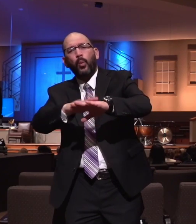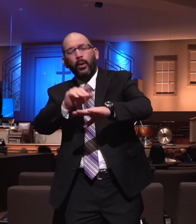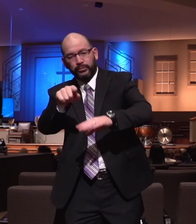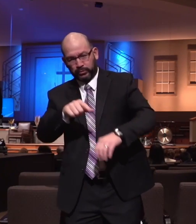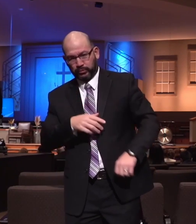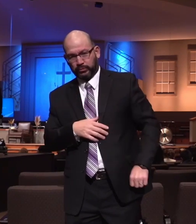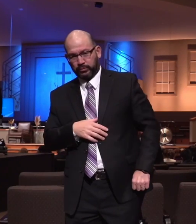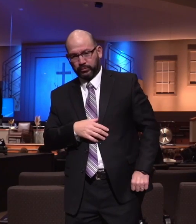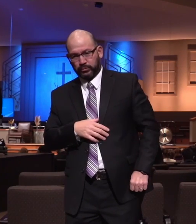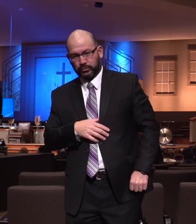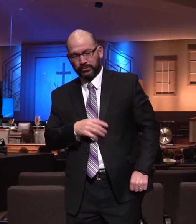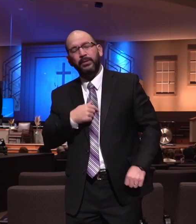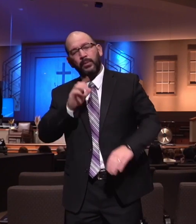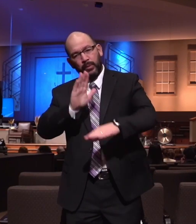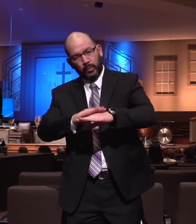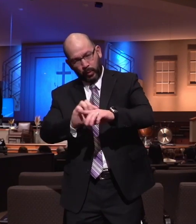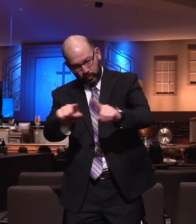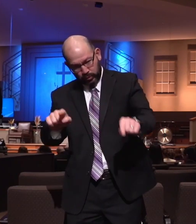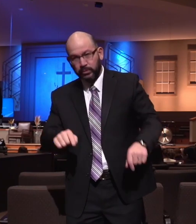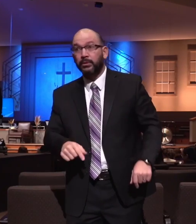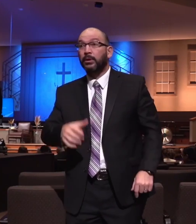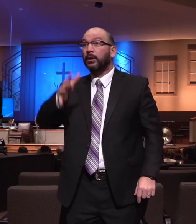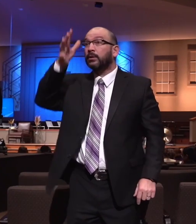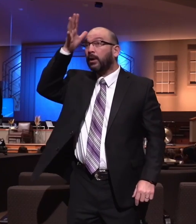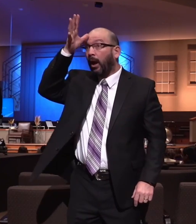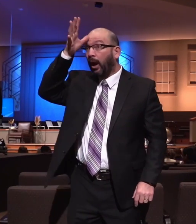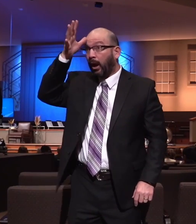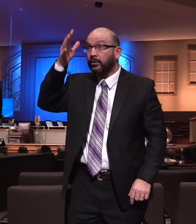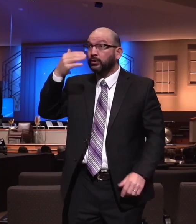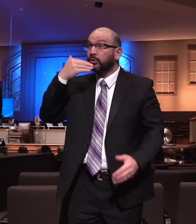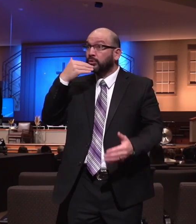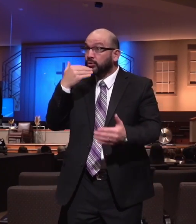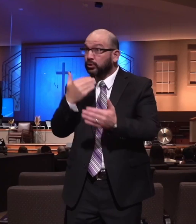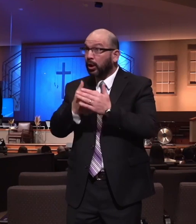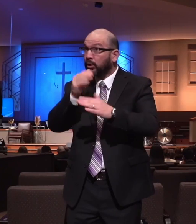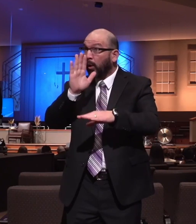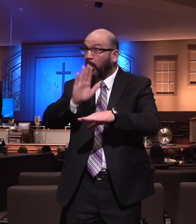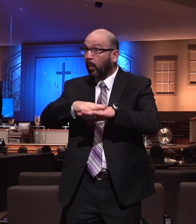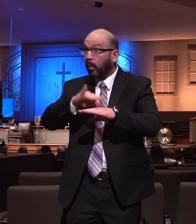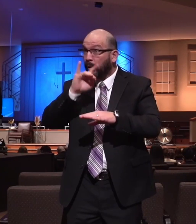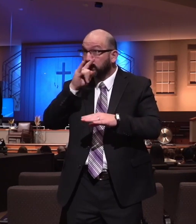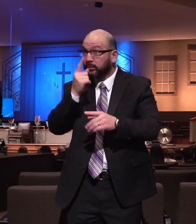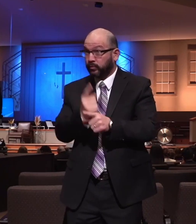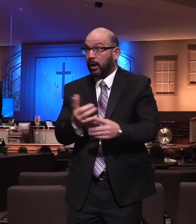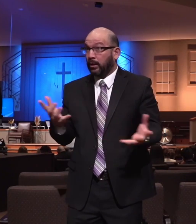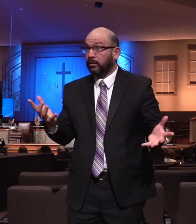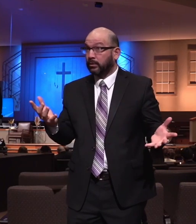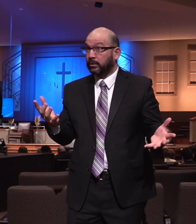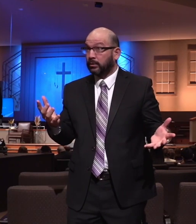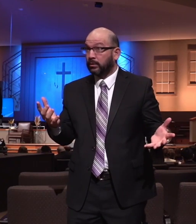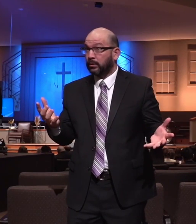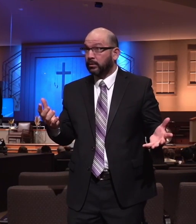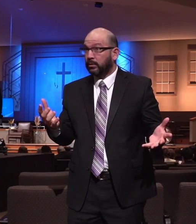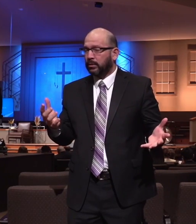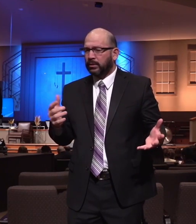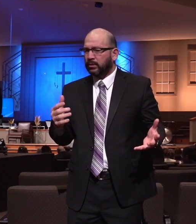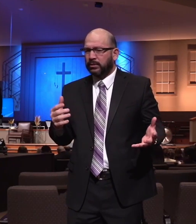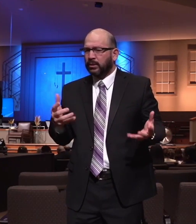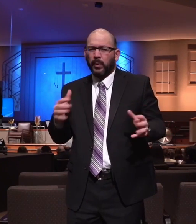Okay? Dads, it's not like you're always throwing a guilt trip out. We're not shaming our children. You're the dumbest